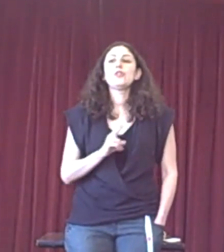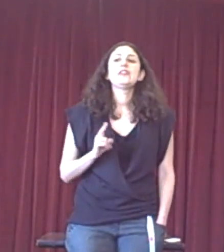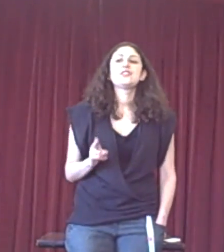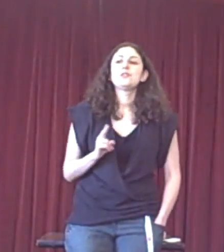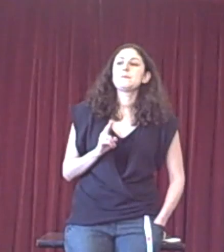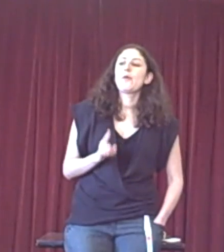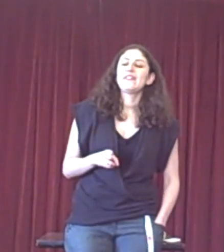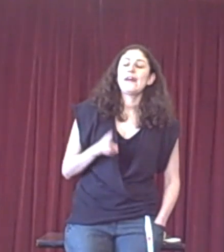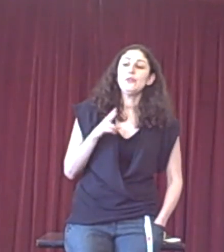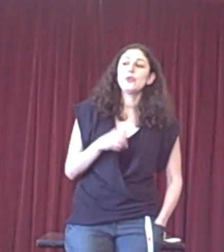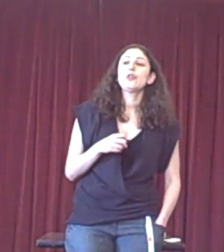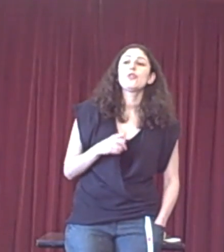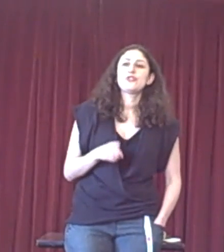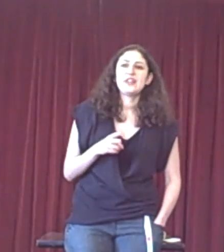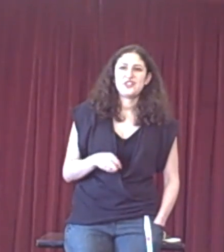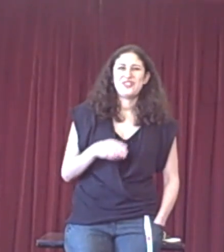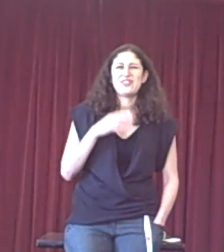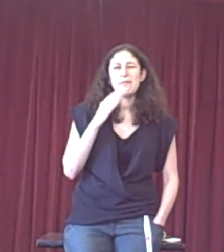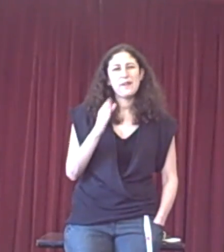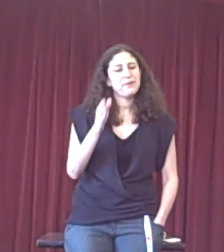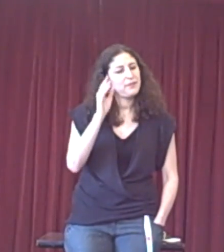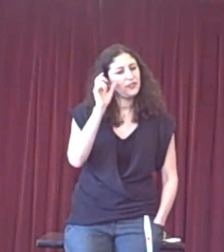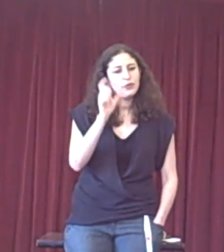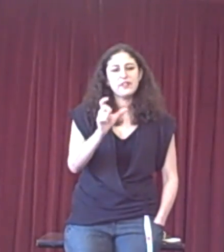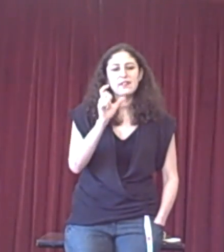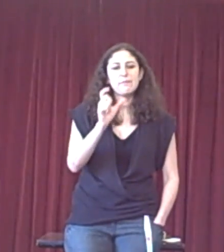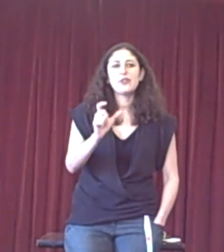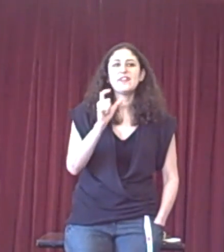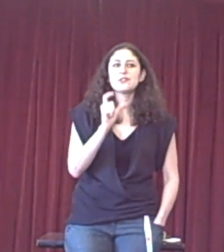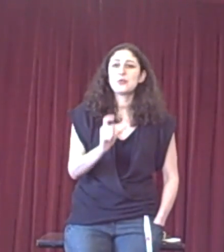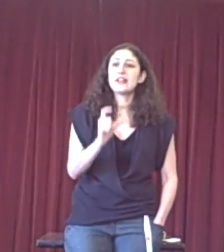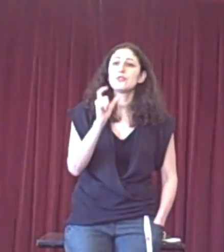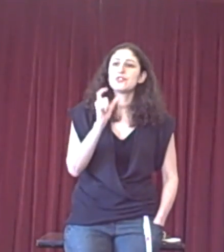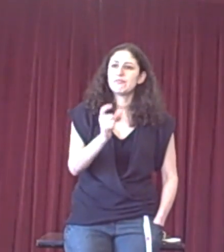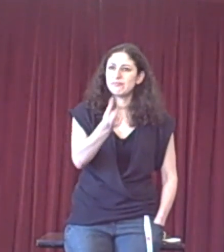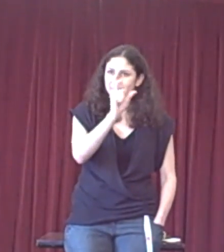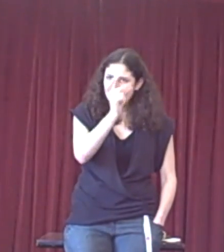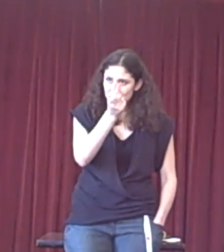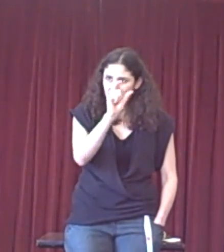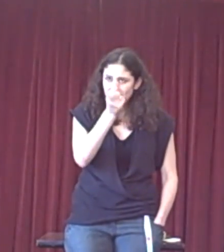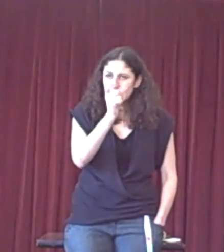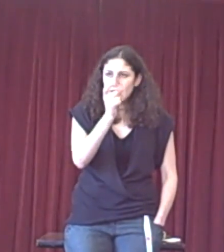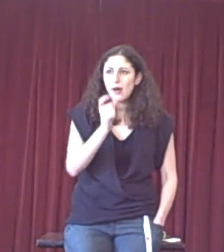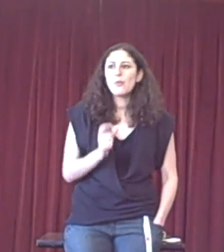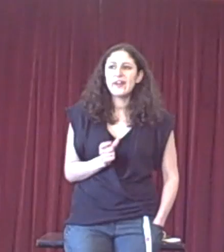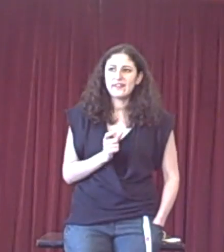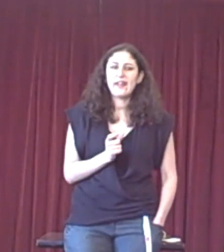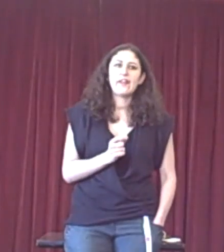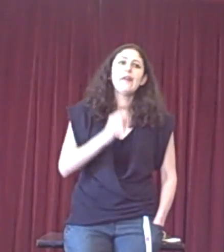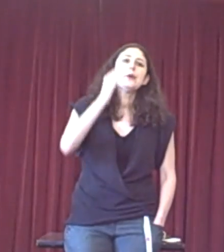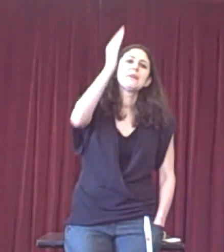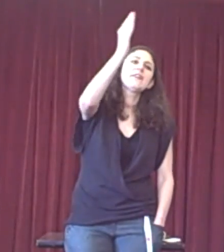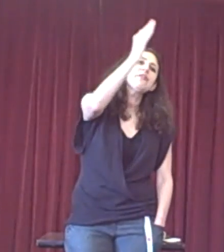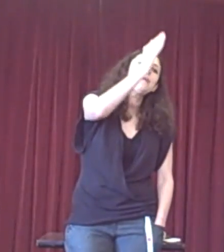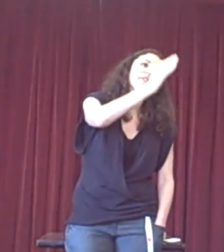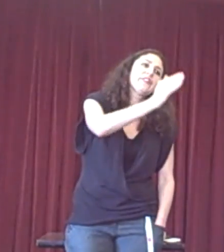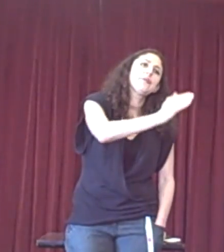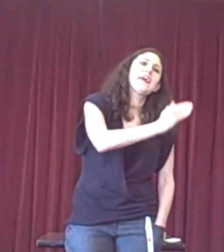you need to do is point out, not a contradiction, sometimes it's not that the two things actually can't work together. But sometimes as the debate